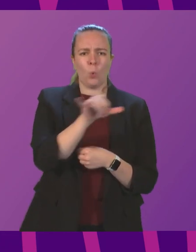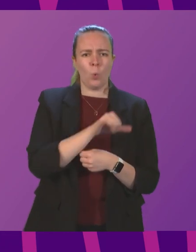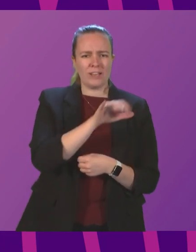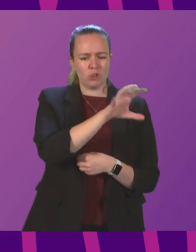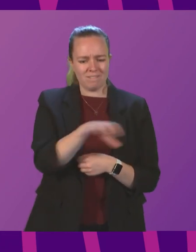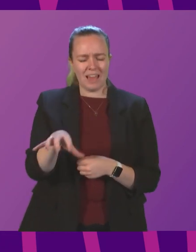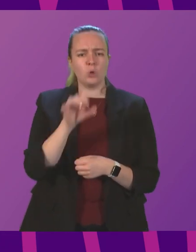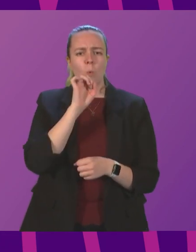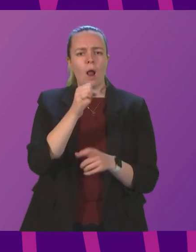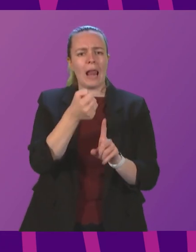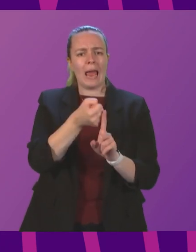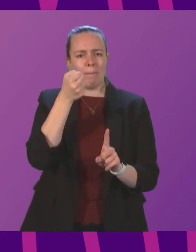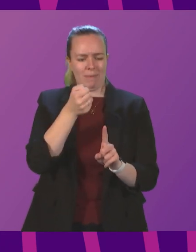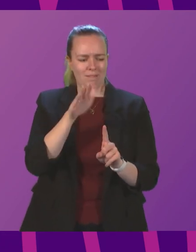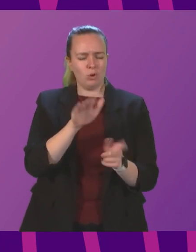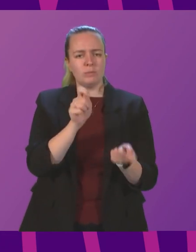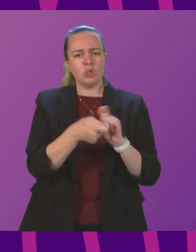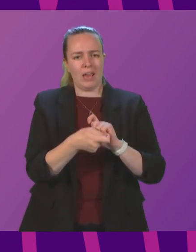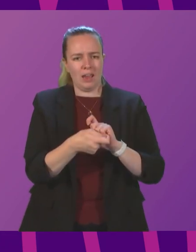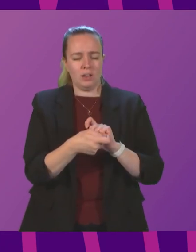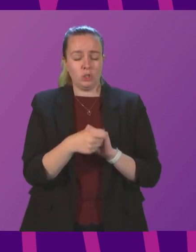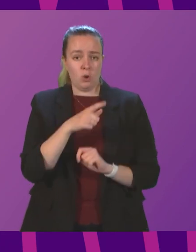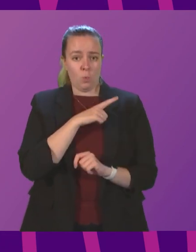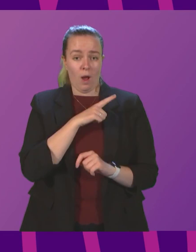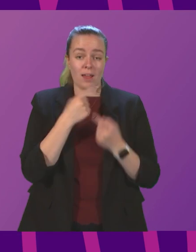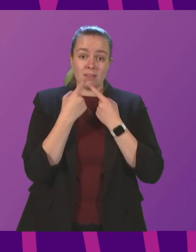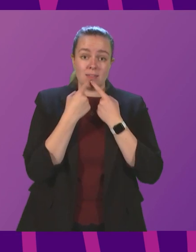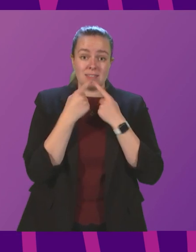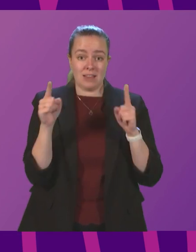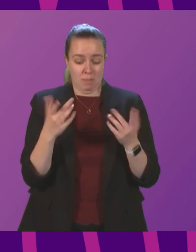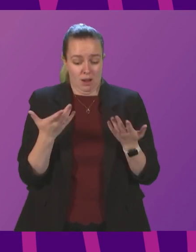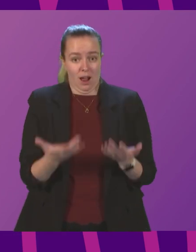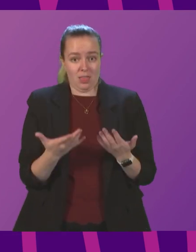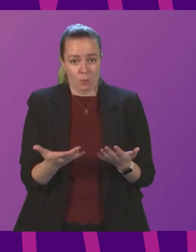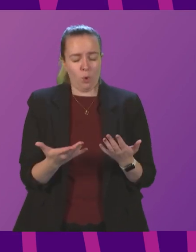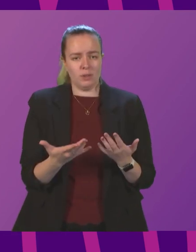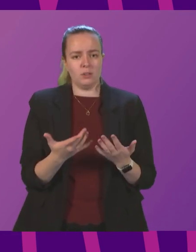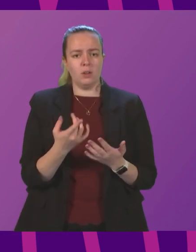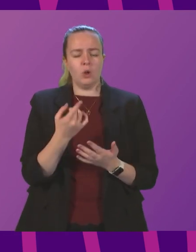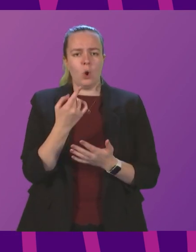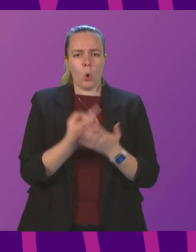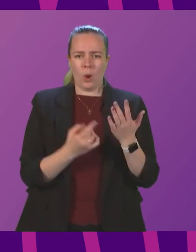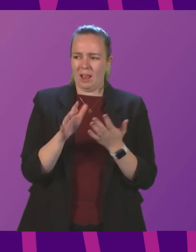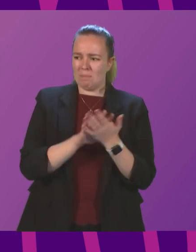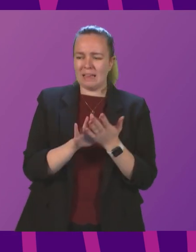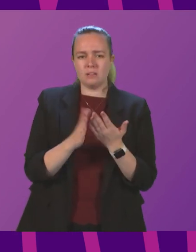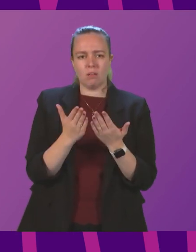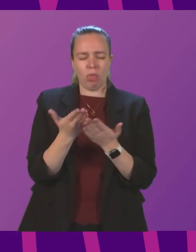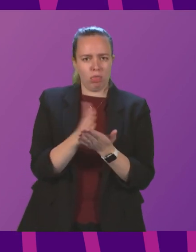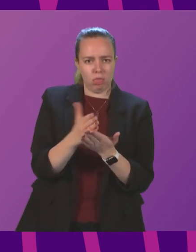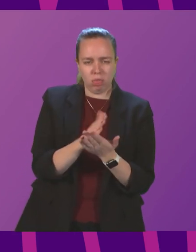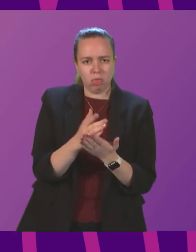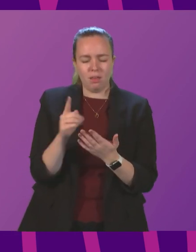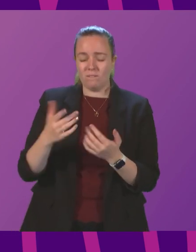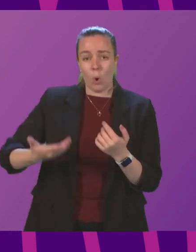will be impacted by this change? Because the statement as it currently is only brings more uncertainty and certainty